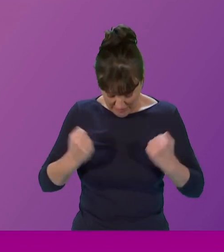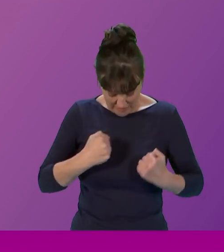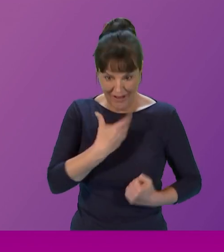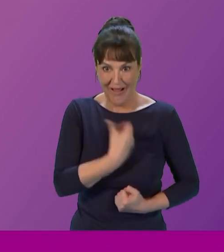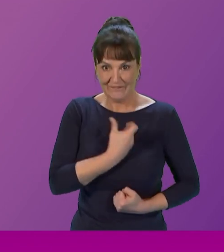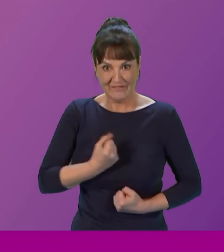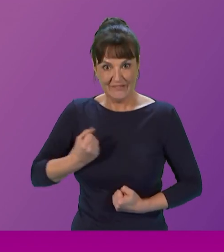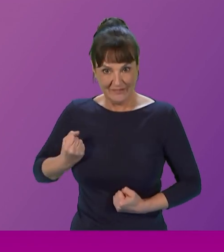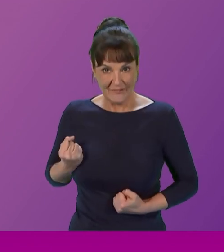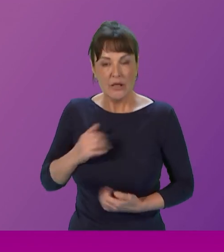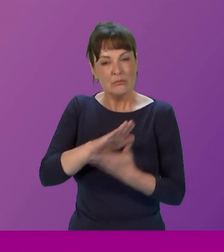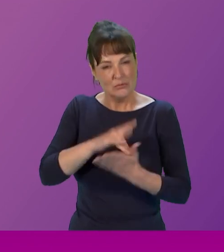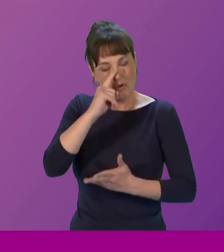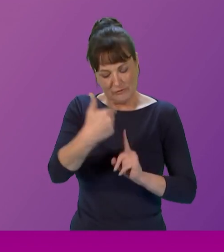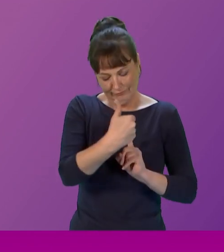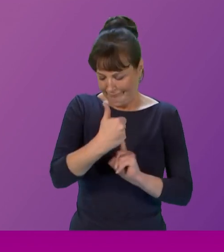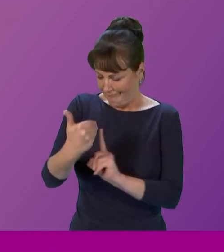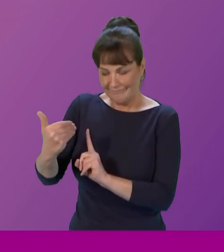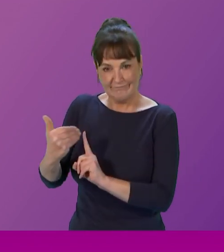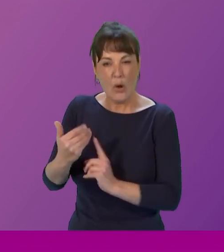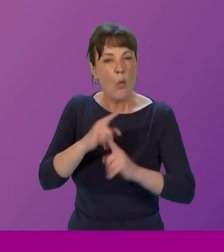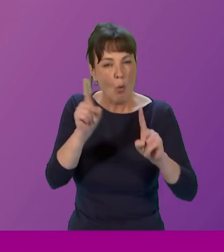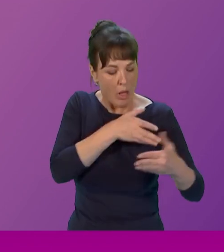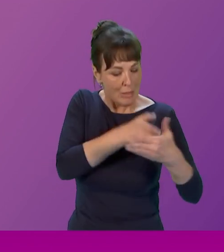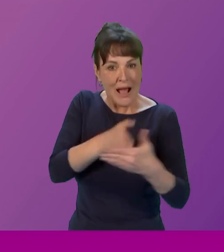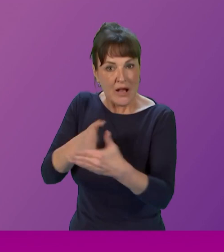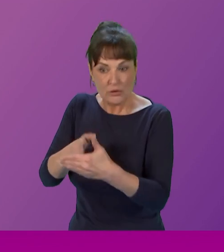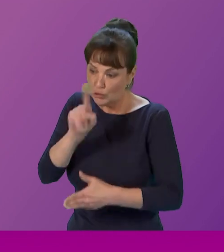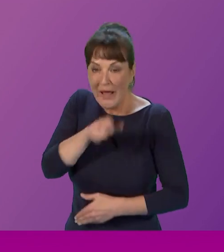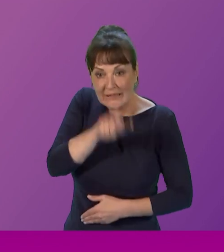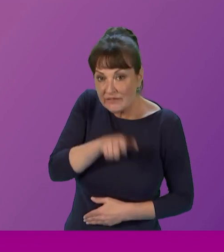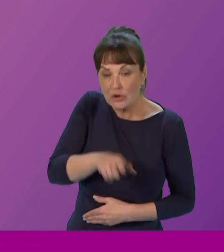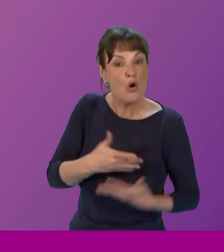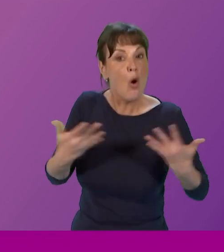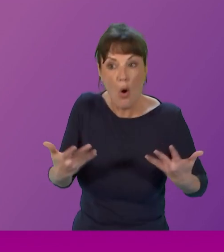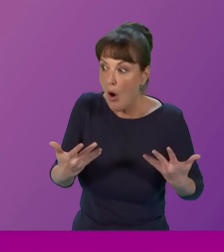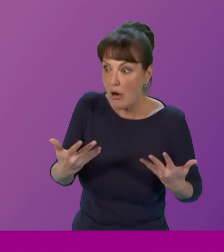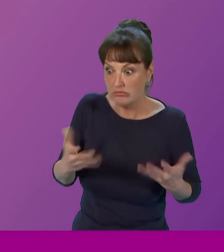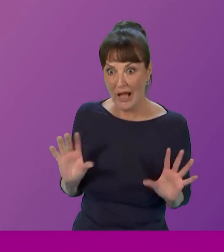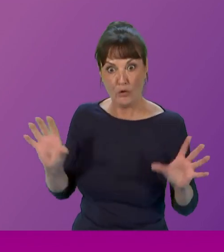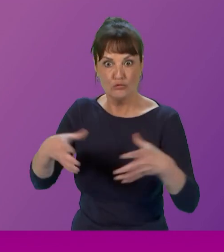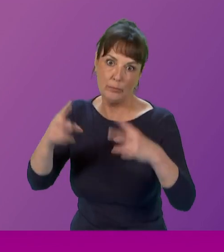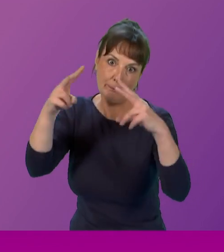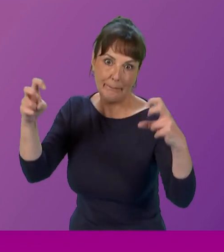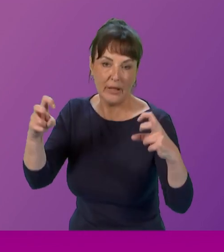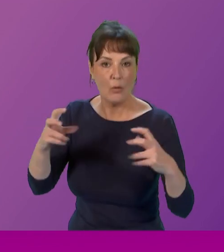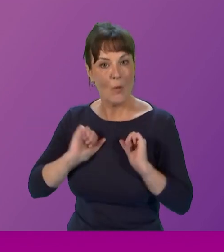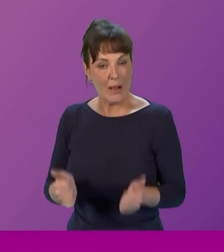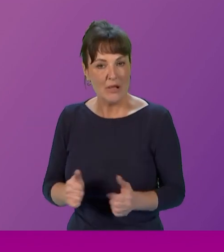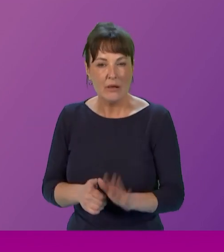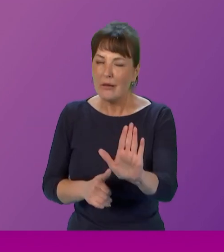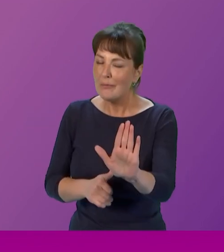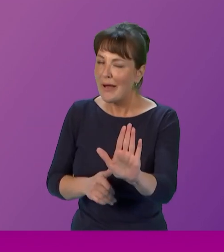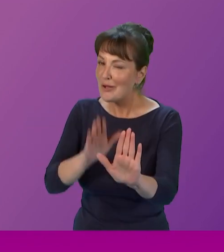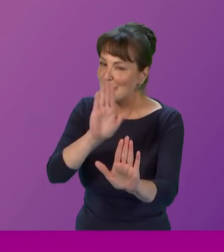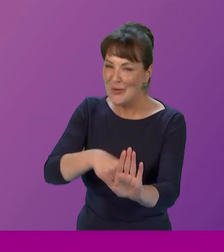and addressing all potential roadblocks to an individual or group's well-being but it is not as simple as